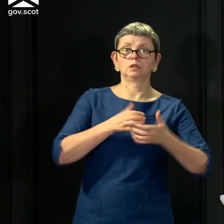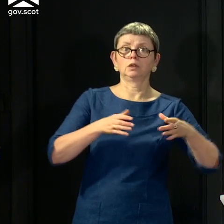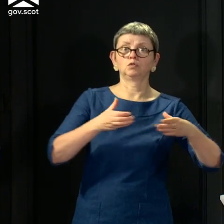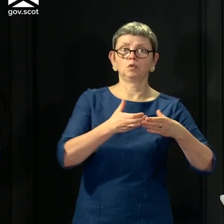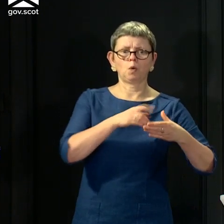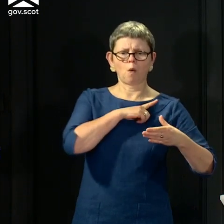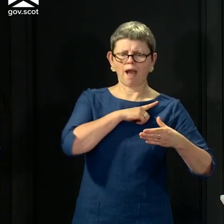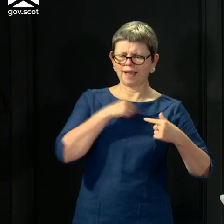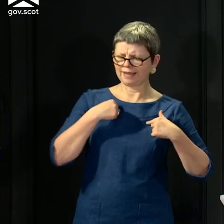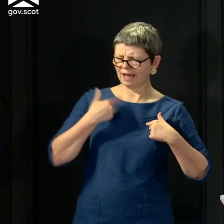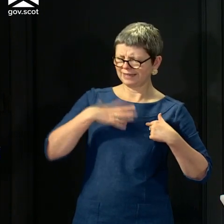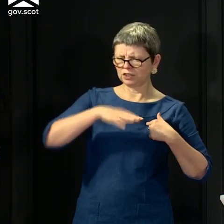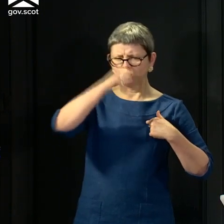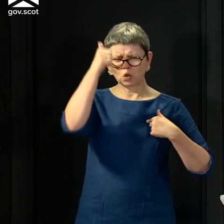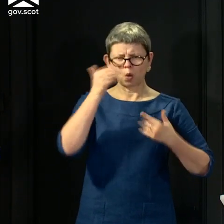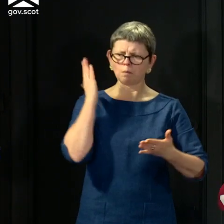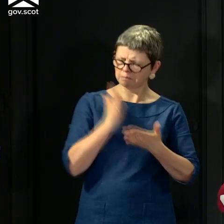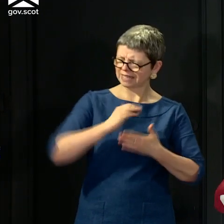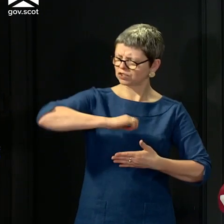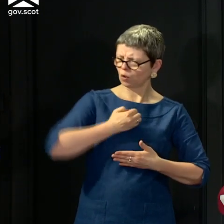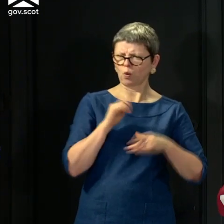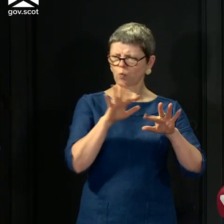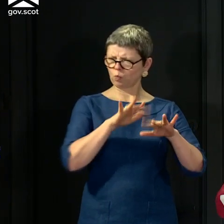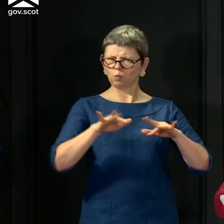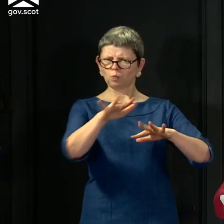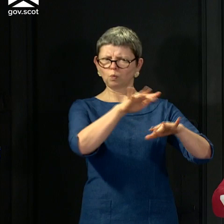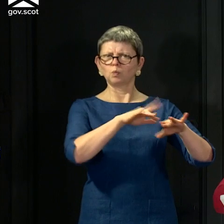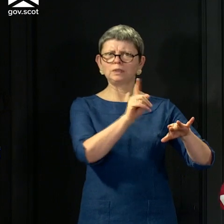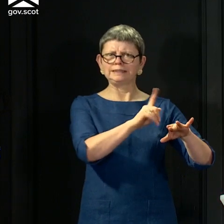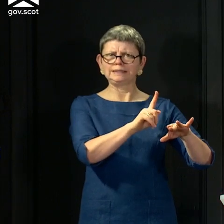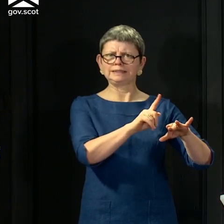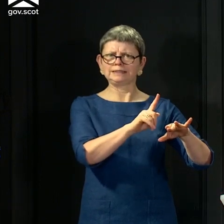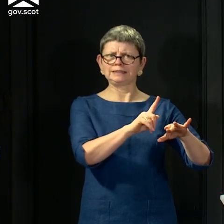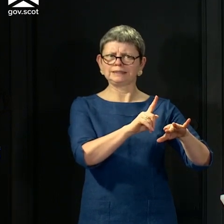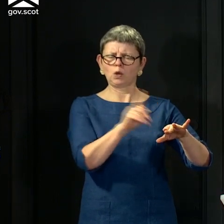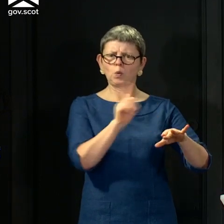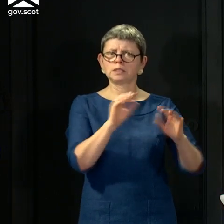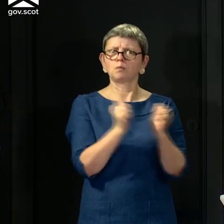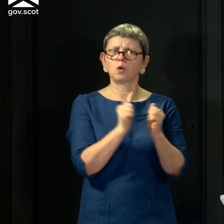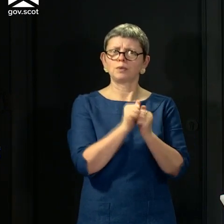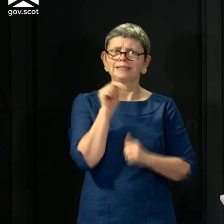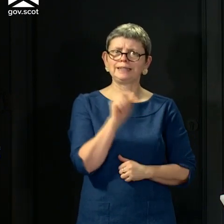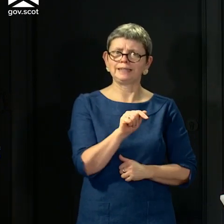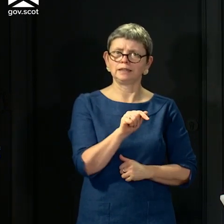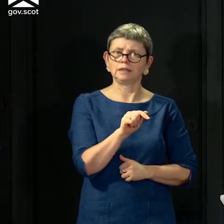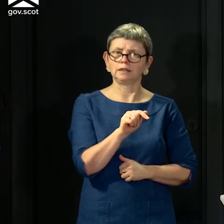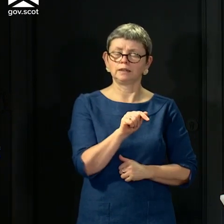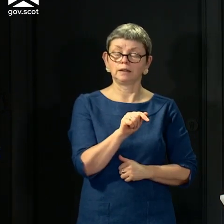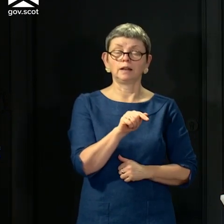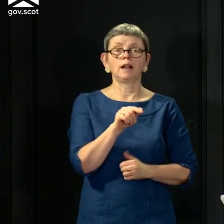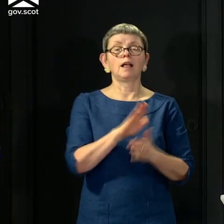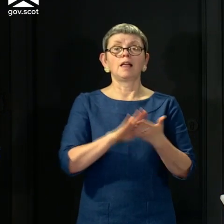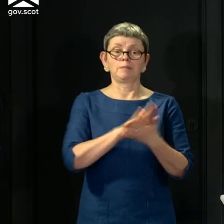any differences in how the virus was operating, we were alive to that. And secondly, to give me as First Minister